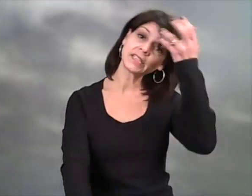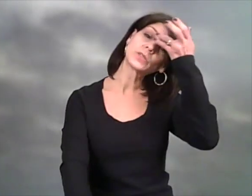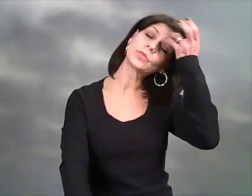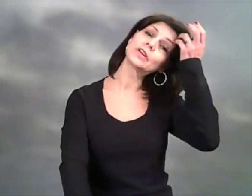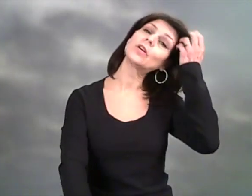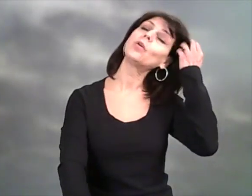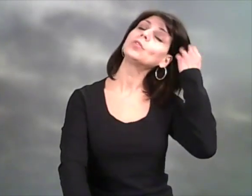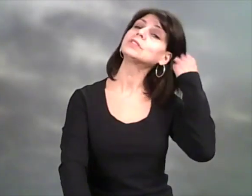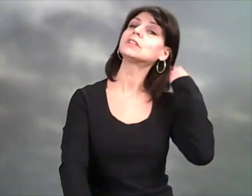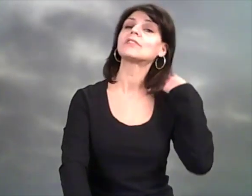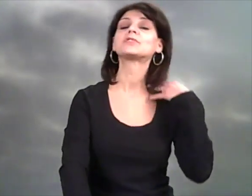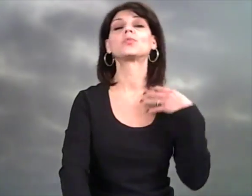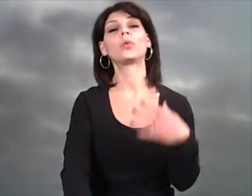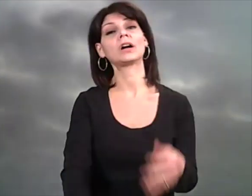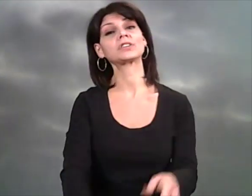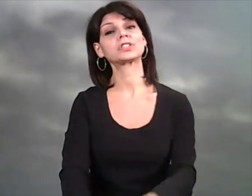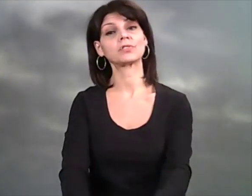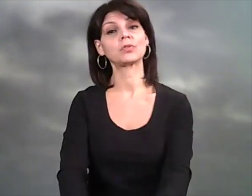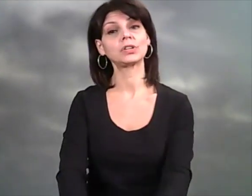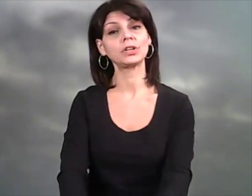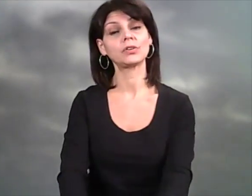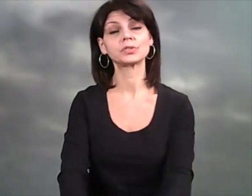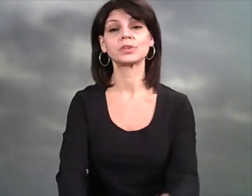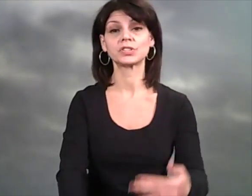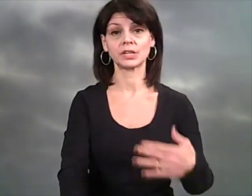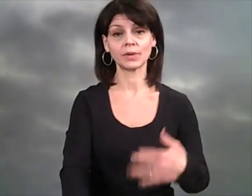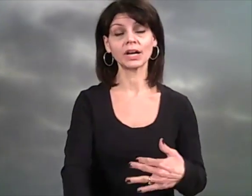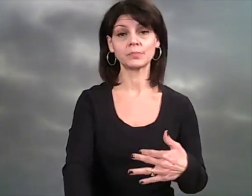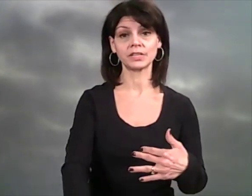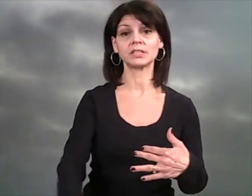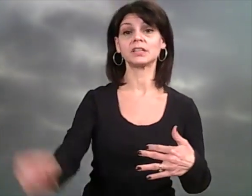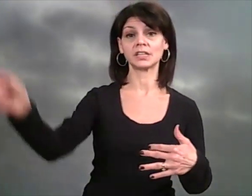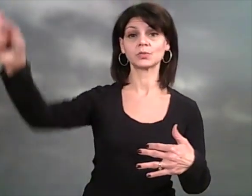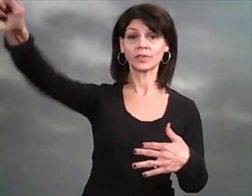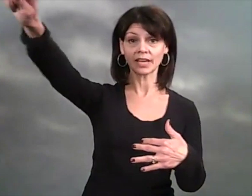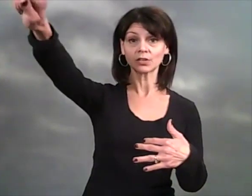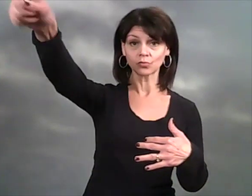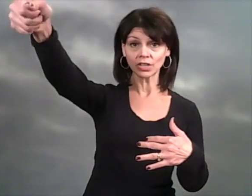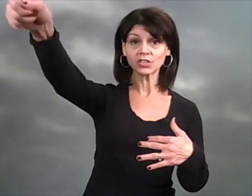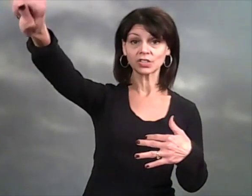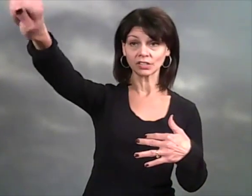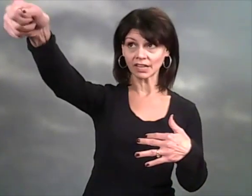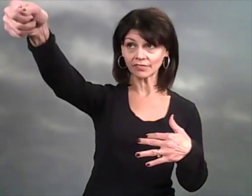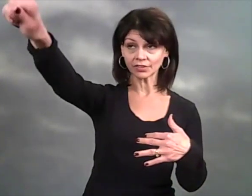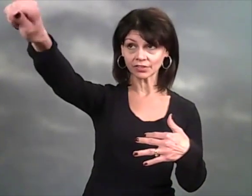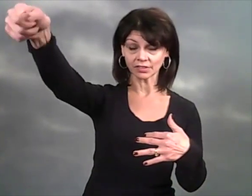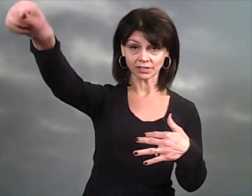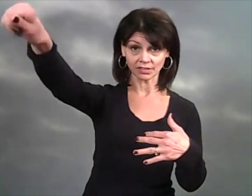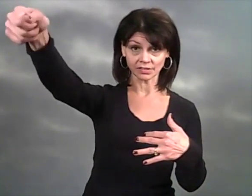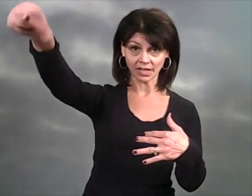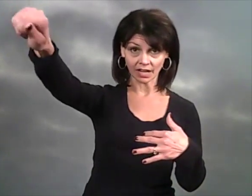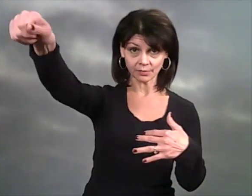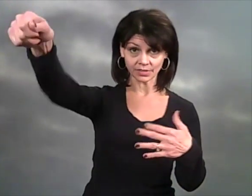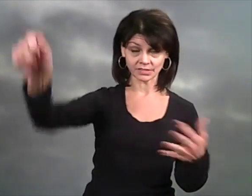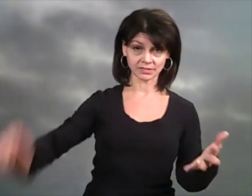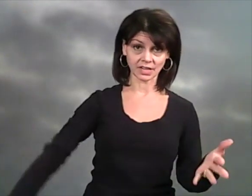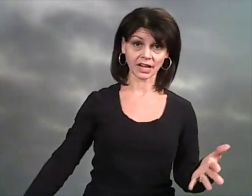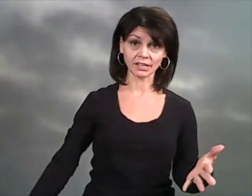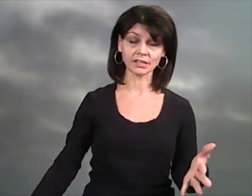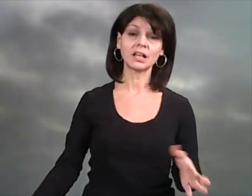kids were old enough to wash their own clothes, which, in my opinion, is when they could reach the lever, the knob, the dial